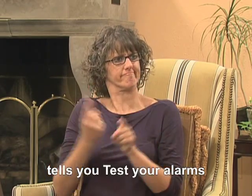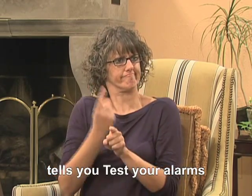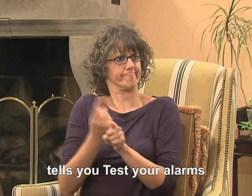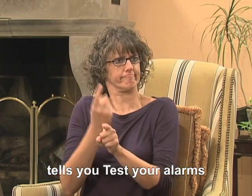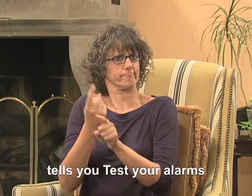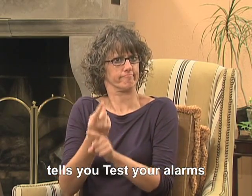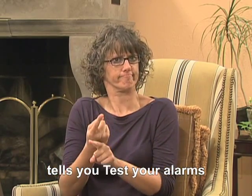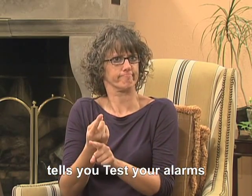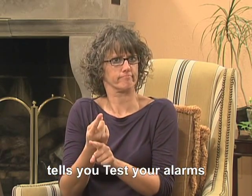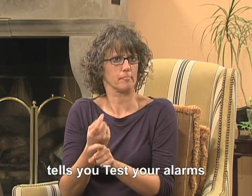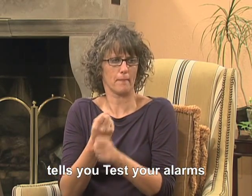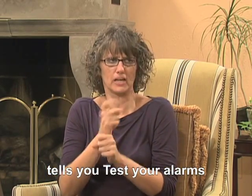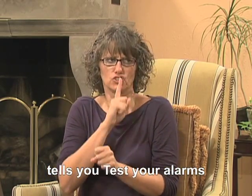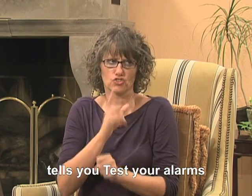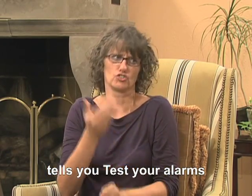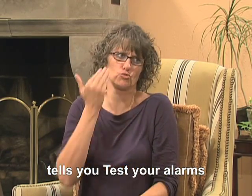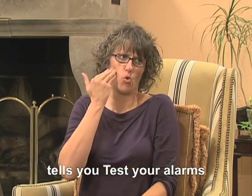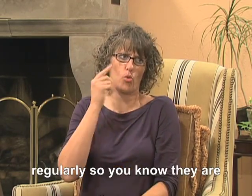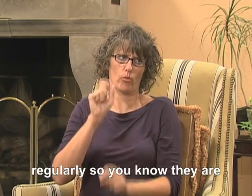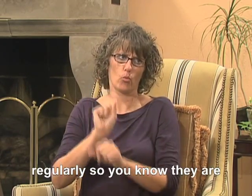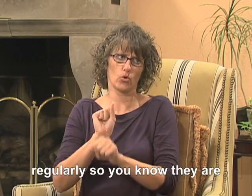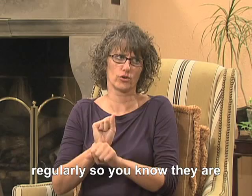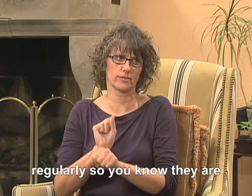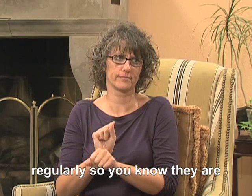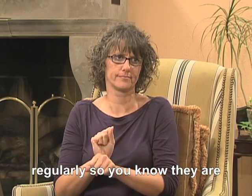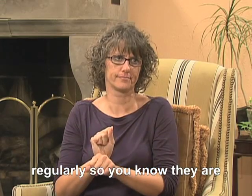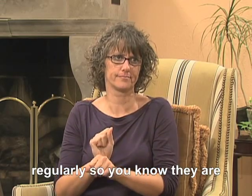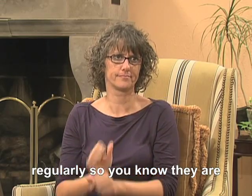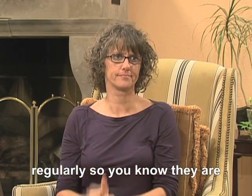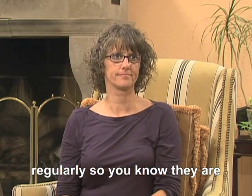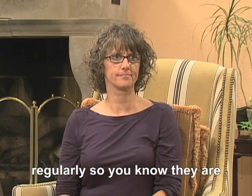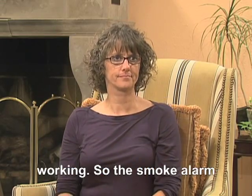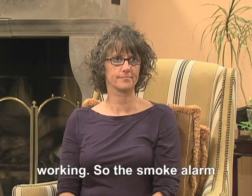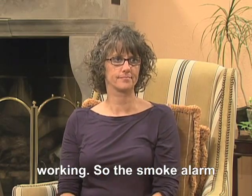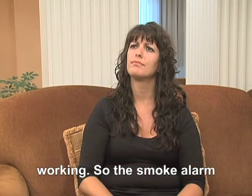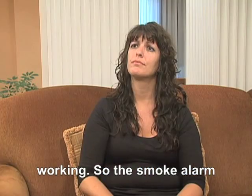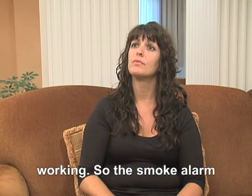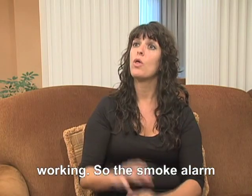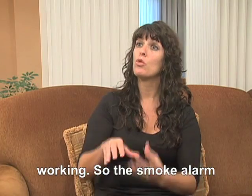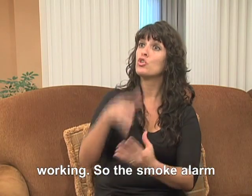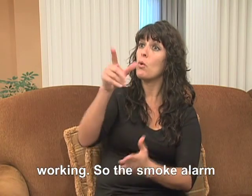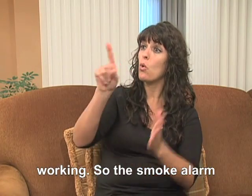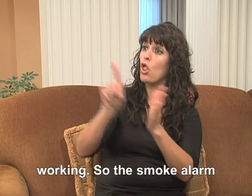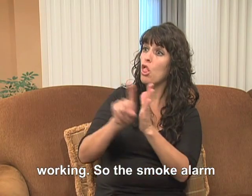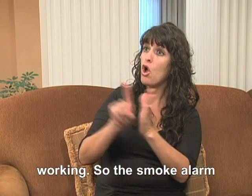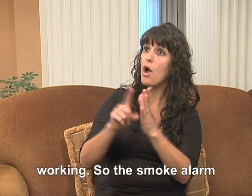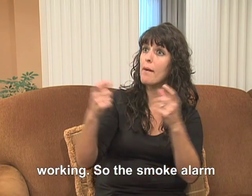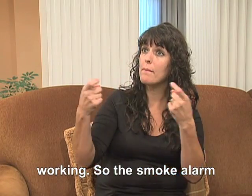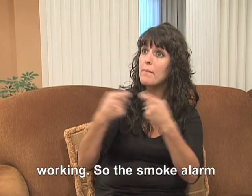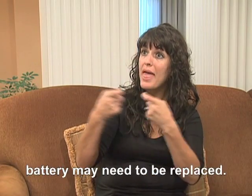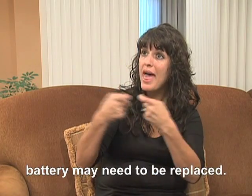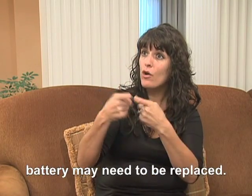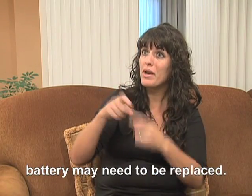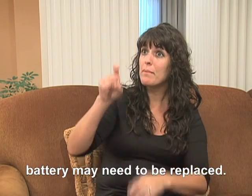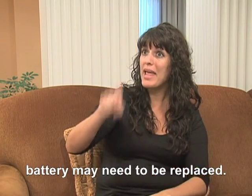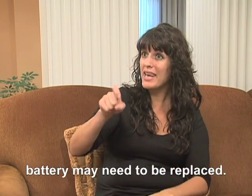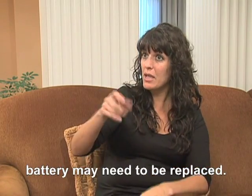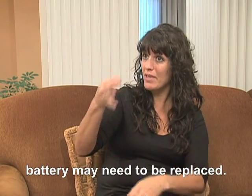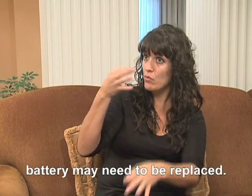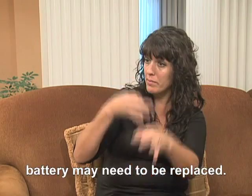you. Test your alarms regularly so you know they are working. So the smoke alarm battery may need to be replaced.